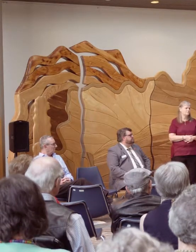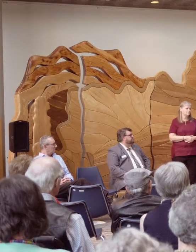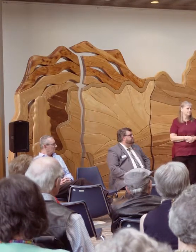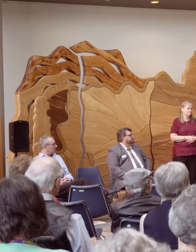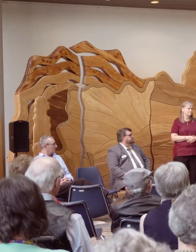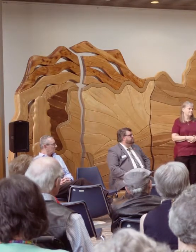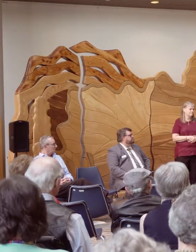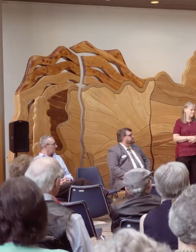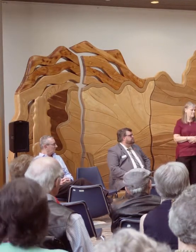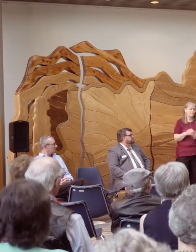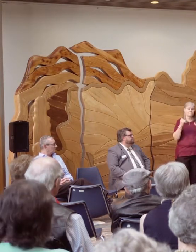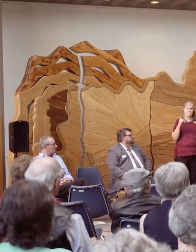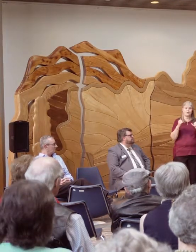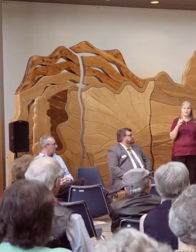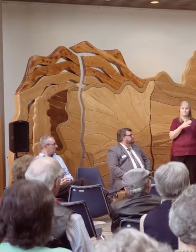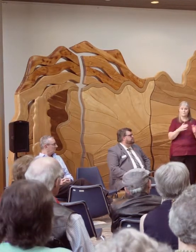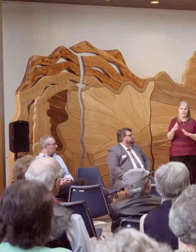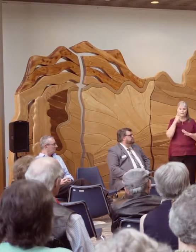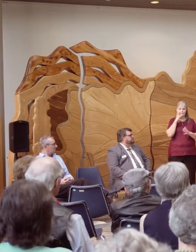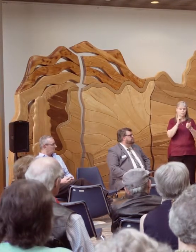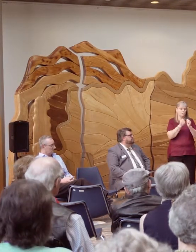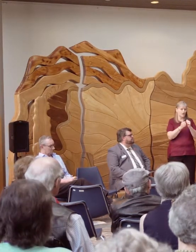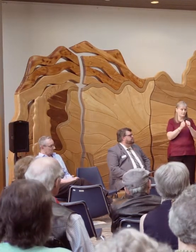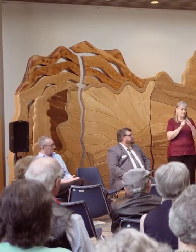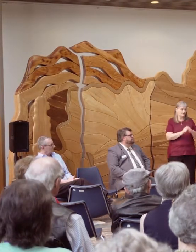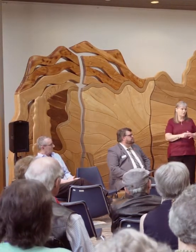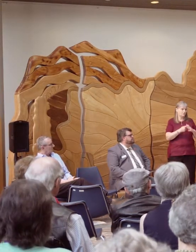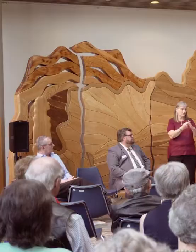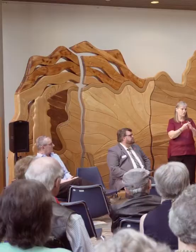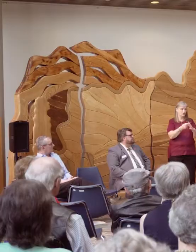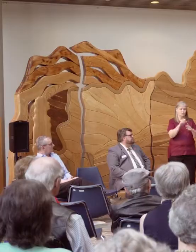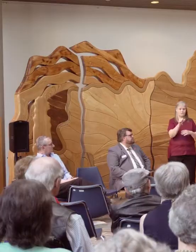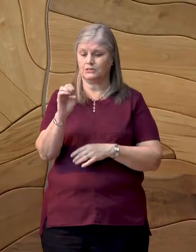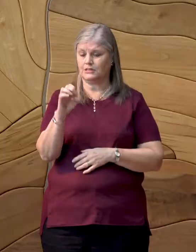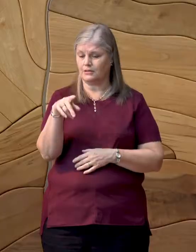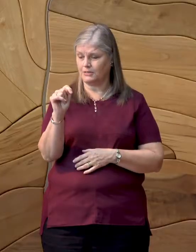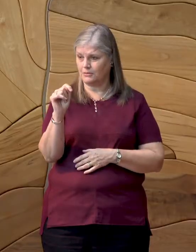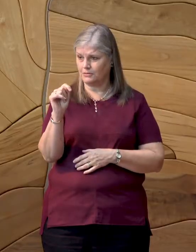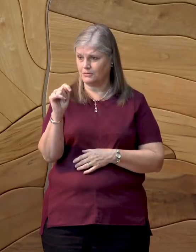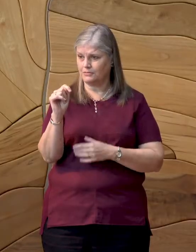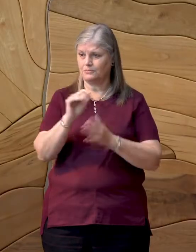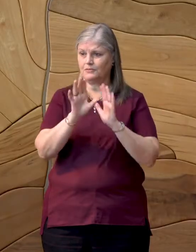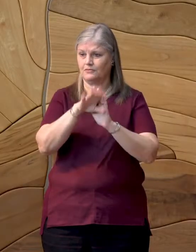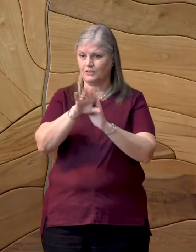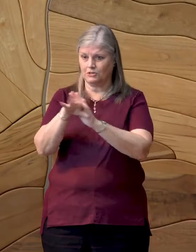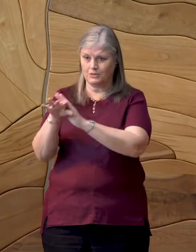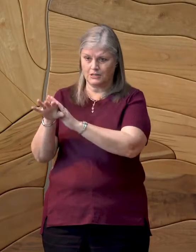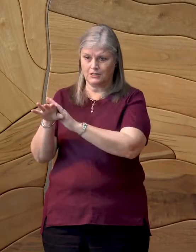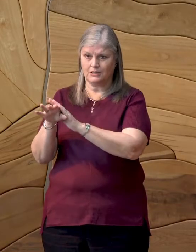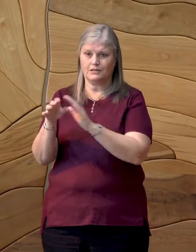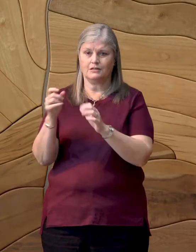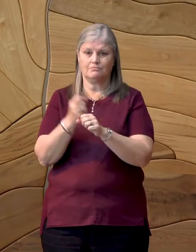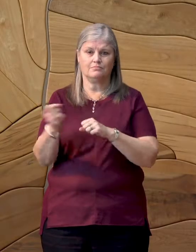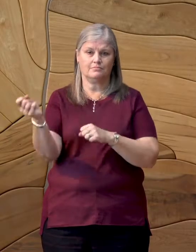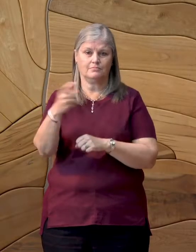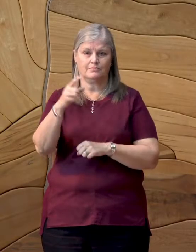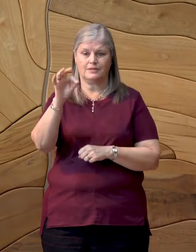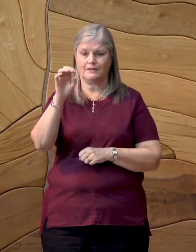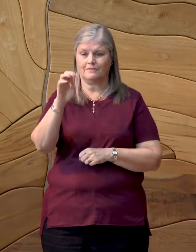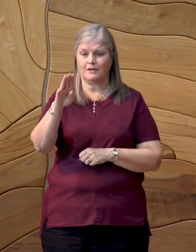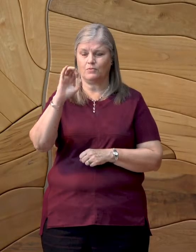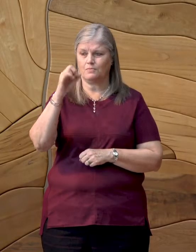Current plans are for the contest to be launched this September and filming to take place next February,